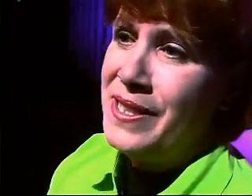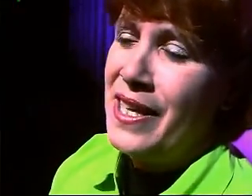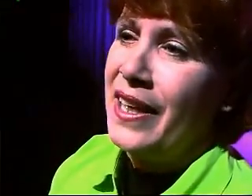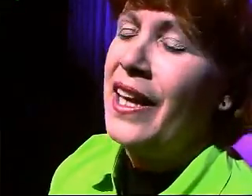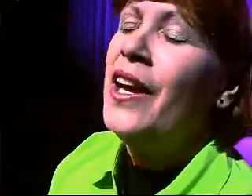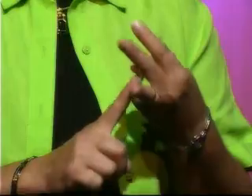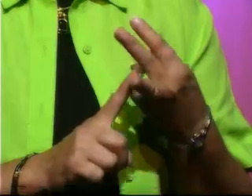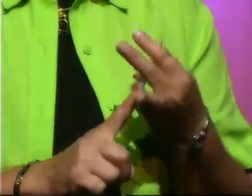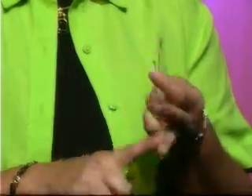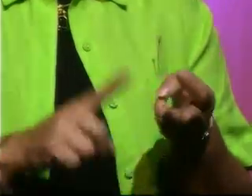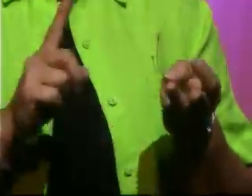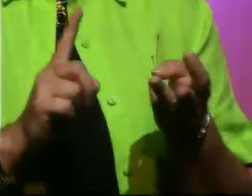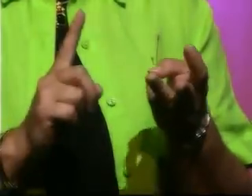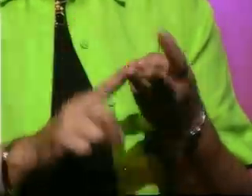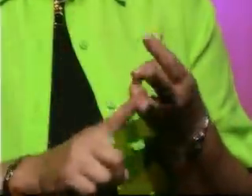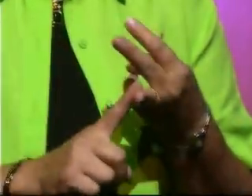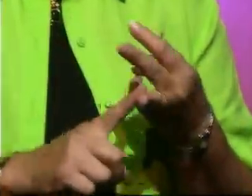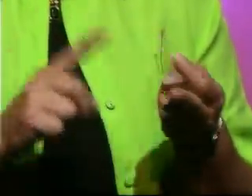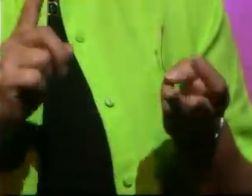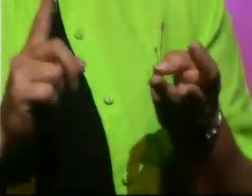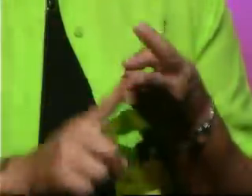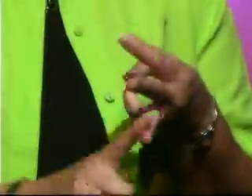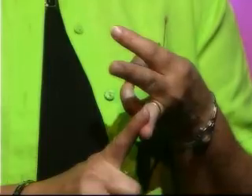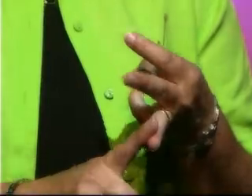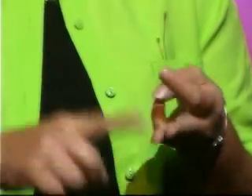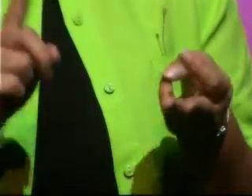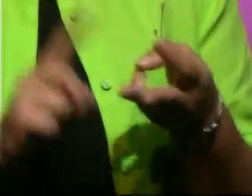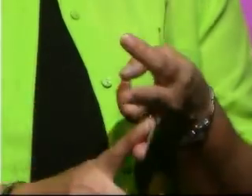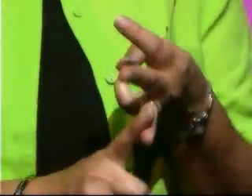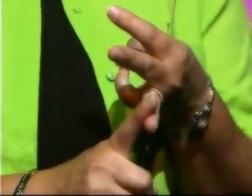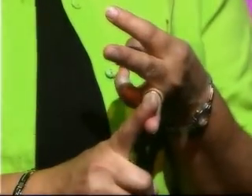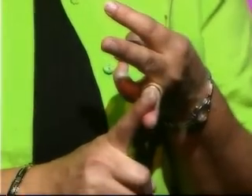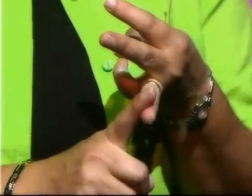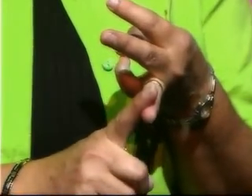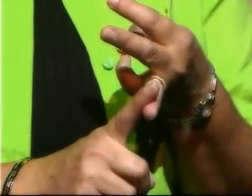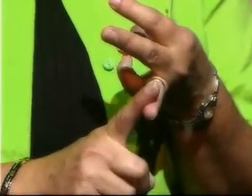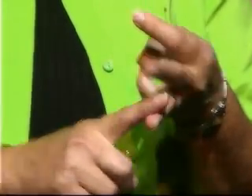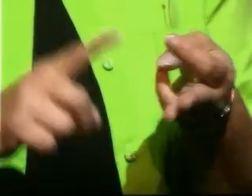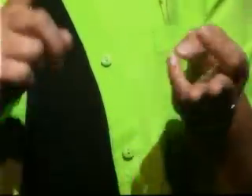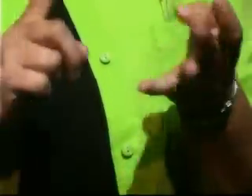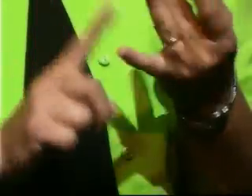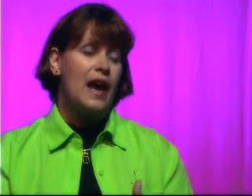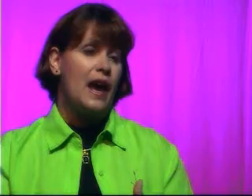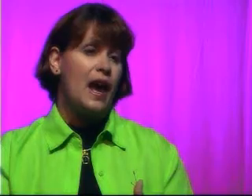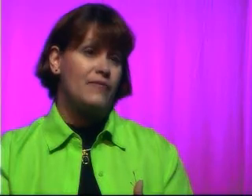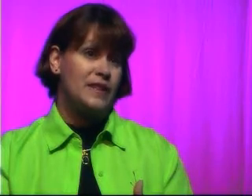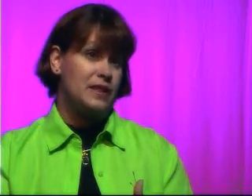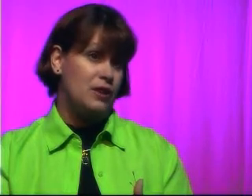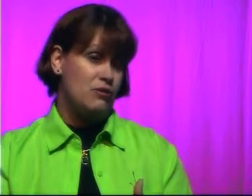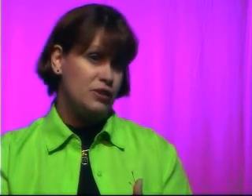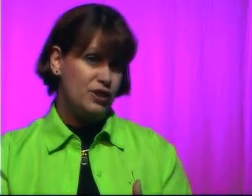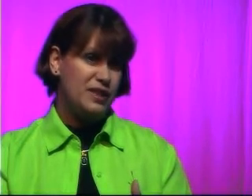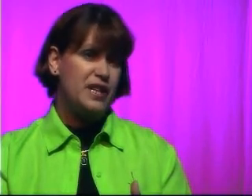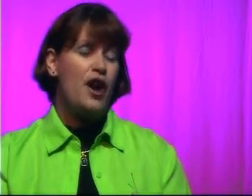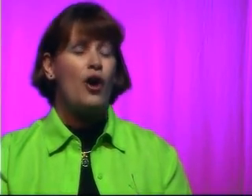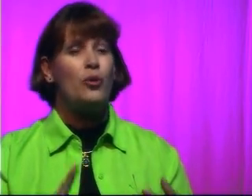study. Wednesday is Awanas, soccer practice, and choir practice. Thursday, I visit a local nursing home.